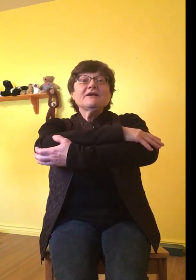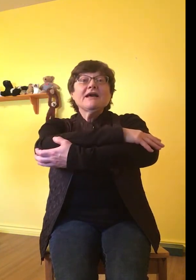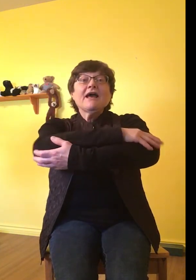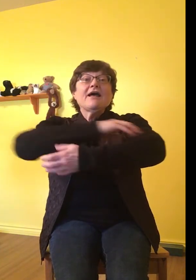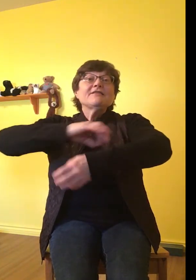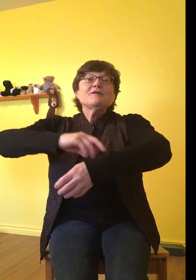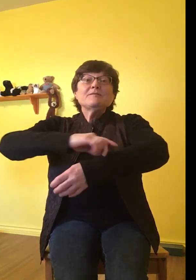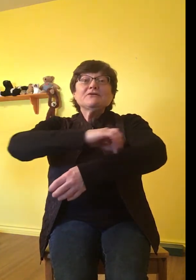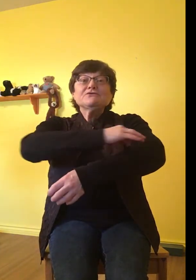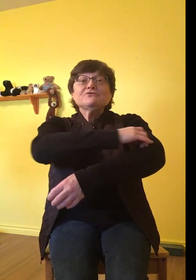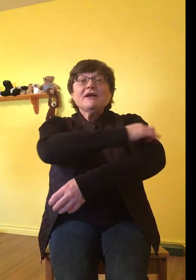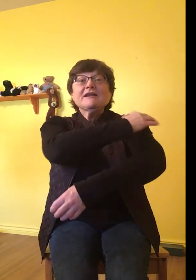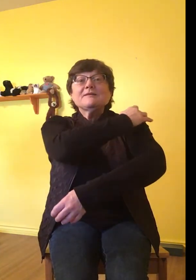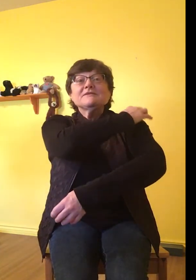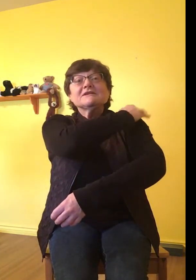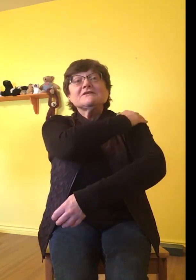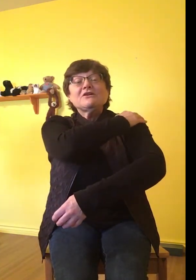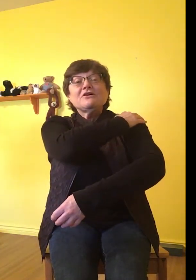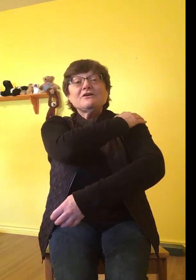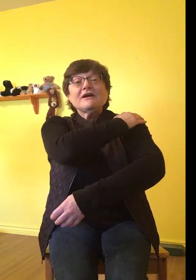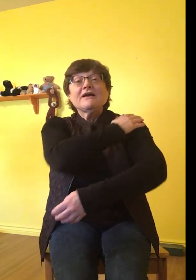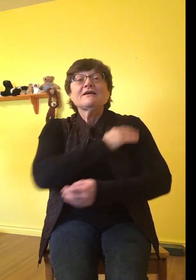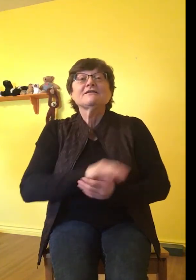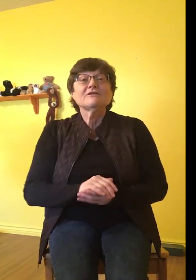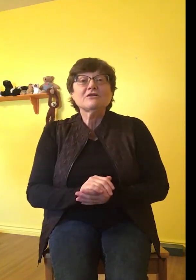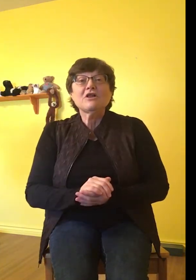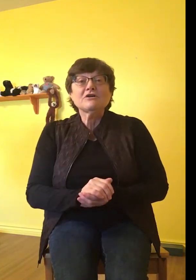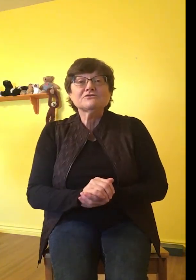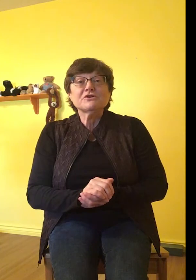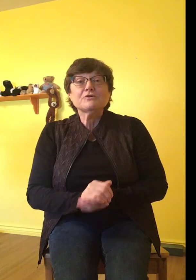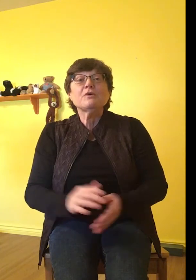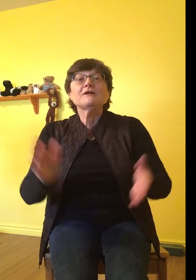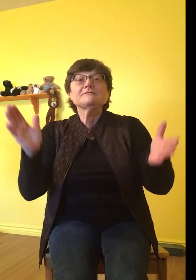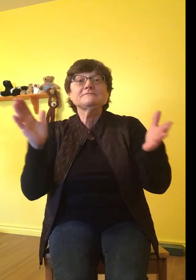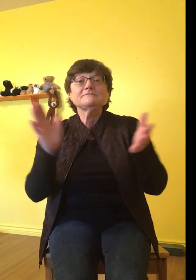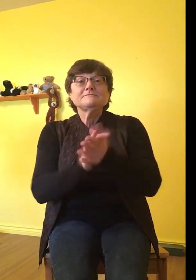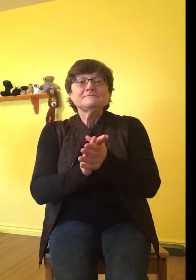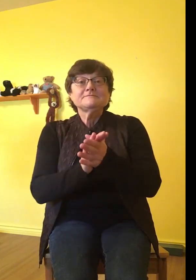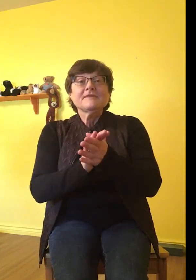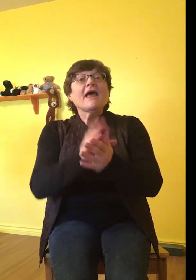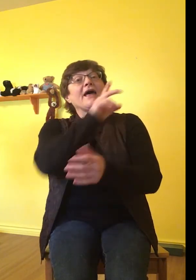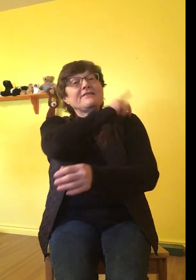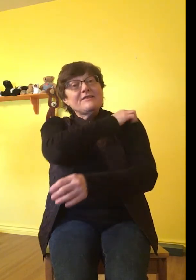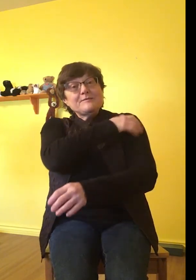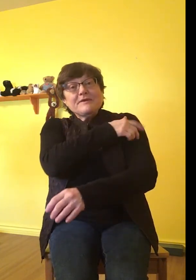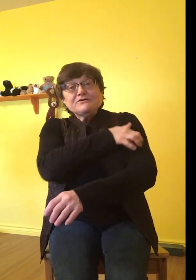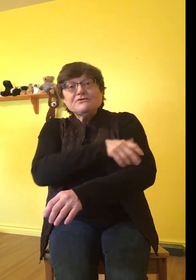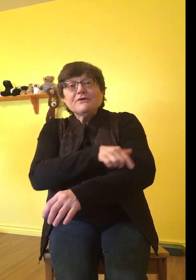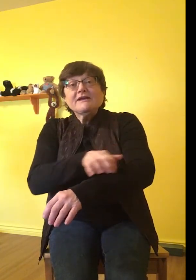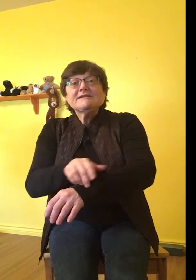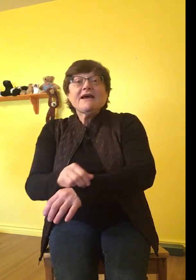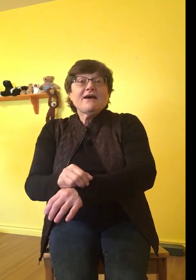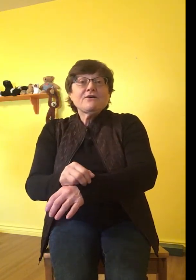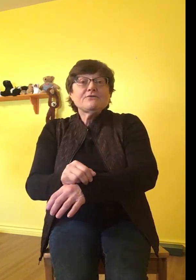The mouse ran up the clock. The clock struck one. The mouse ran down.